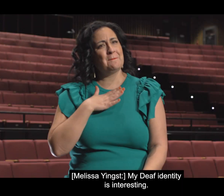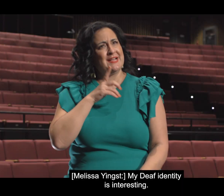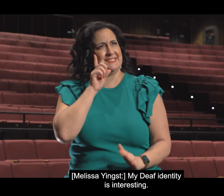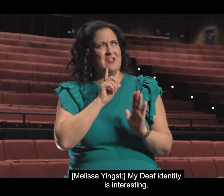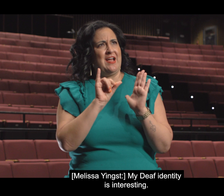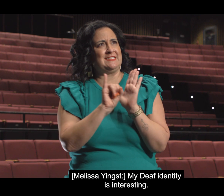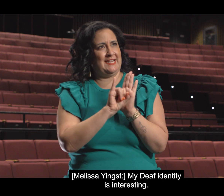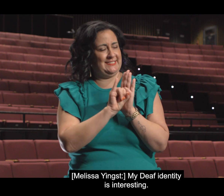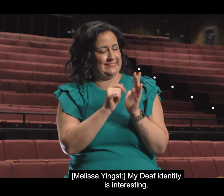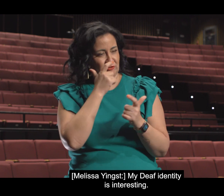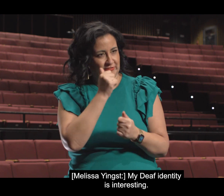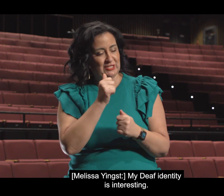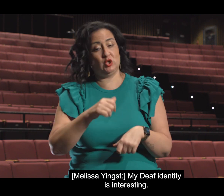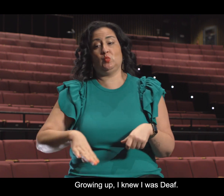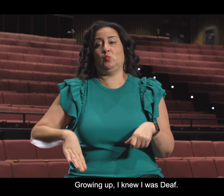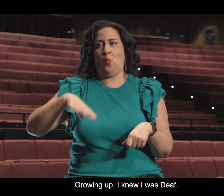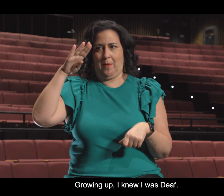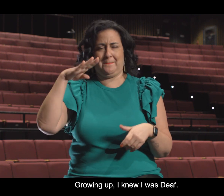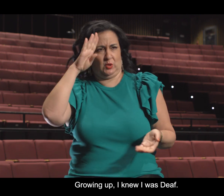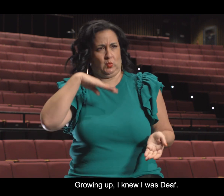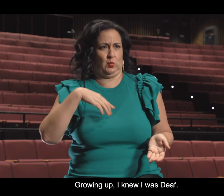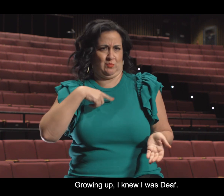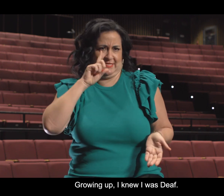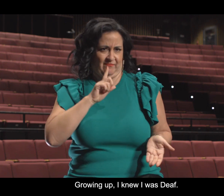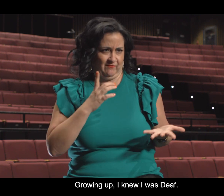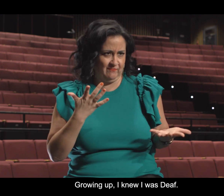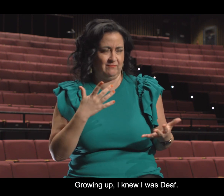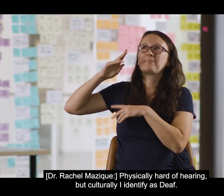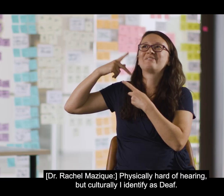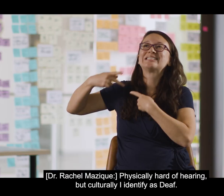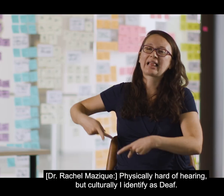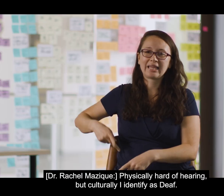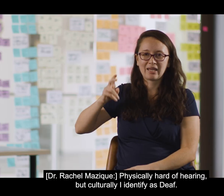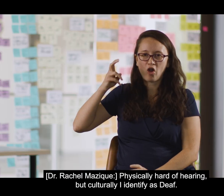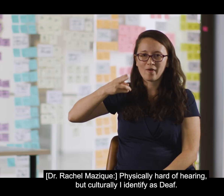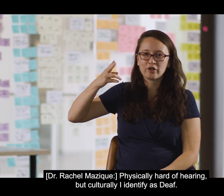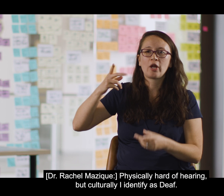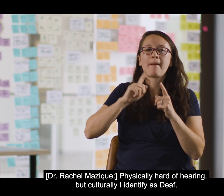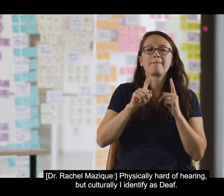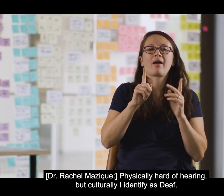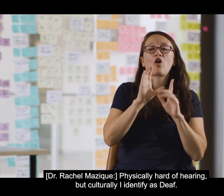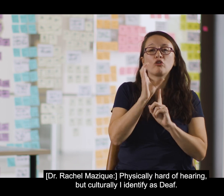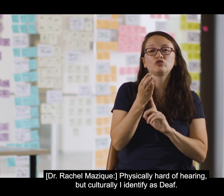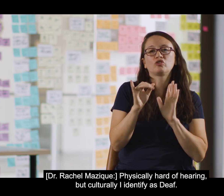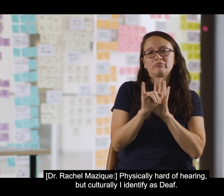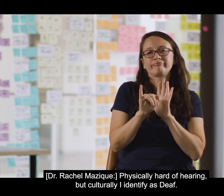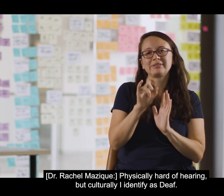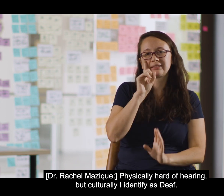My deaf identity is interesting. Growing up, I knew I was deaf. Physically hard of hearing, but culturally, I identify as